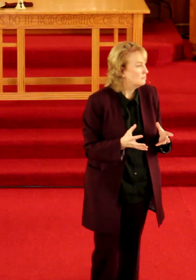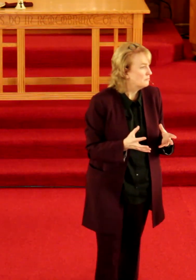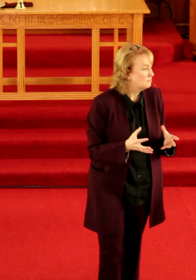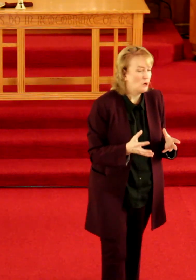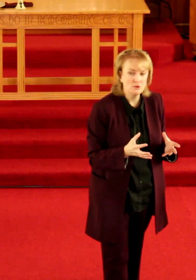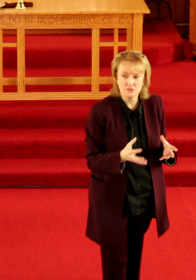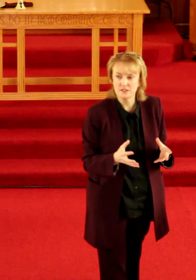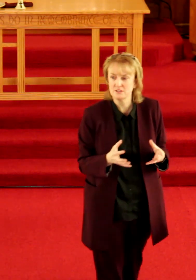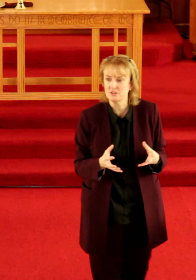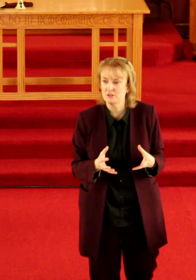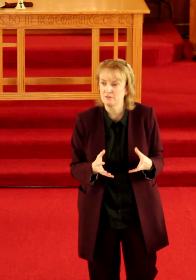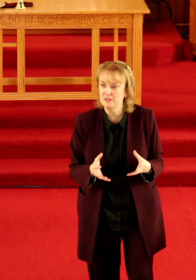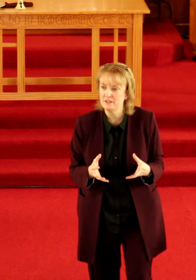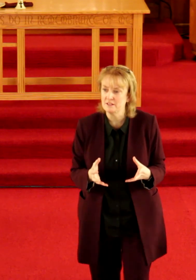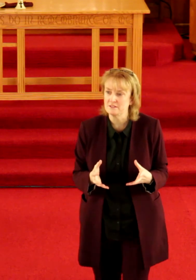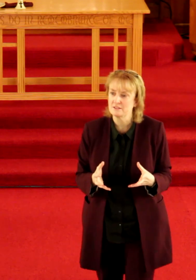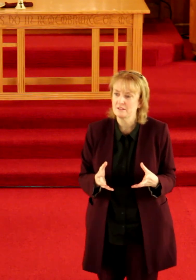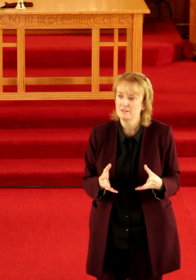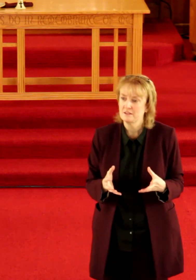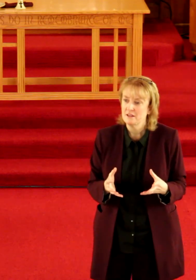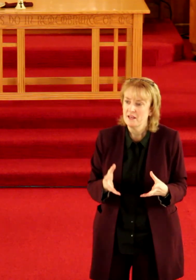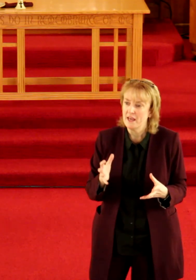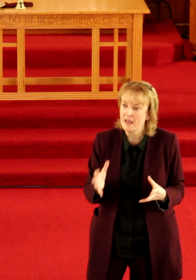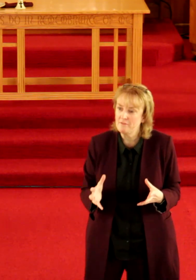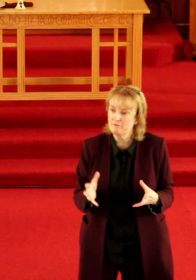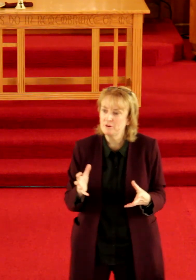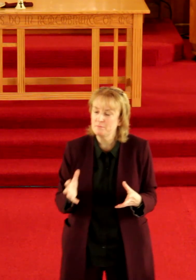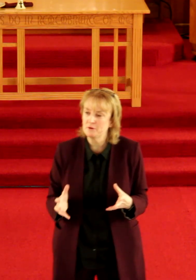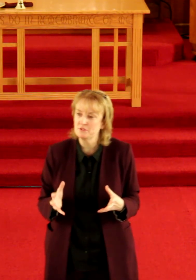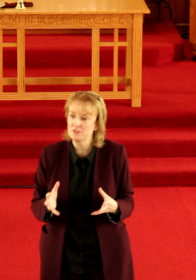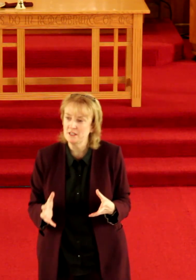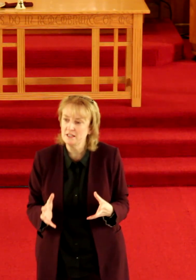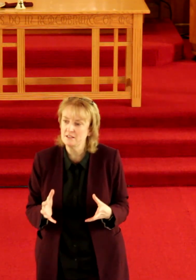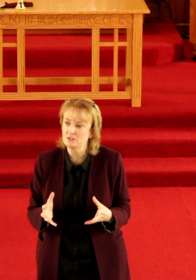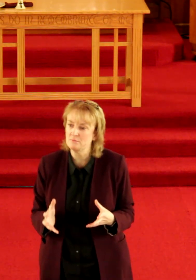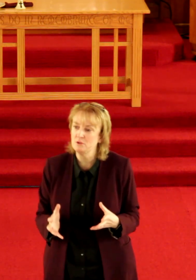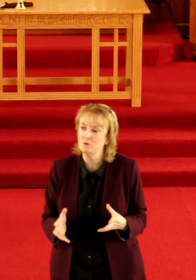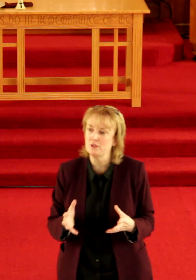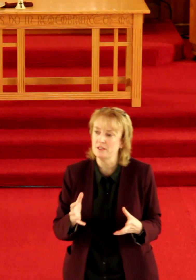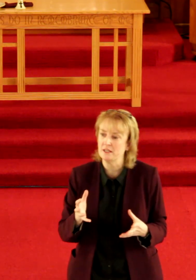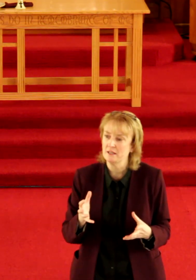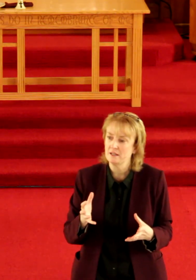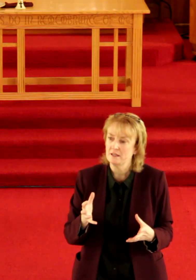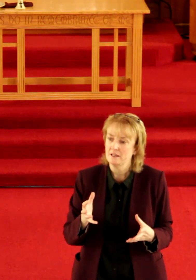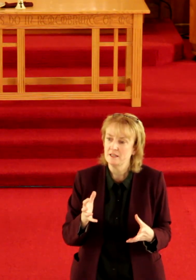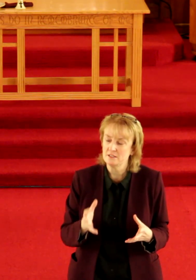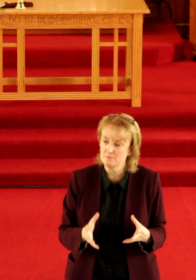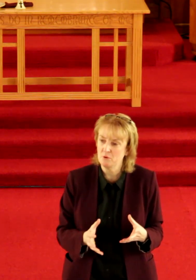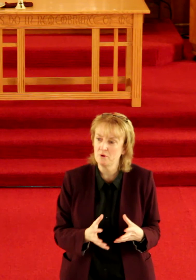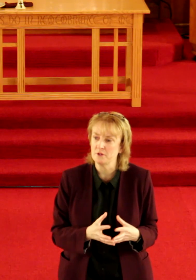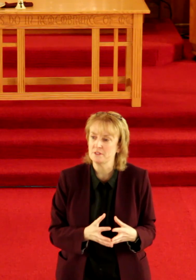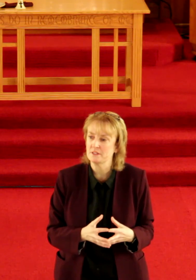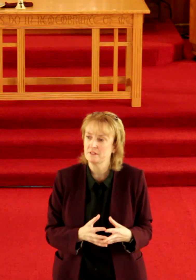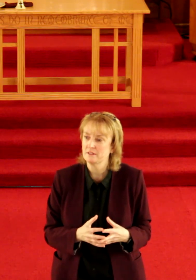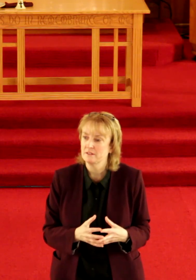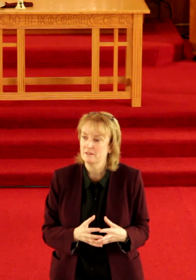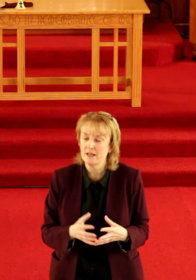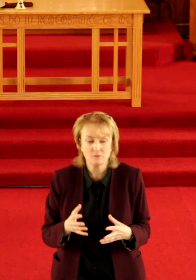Paul says to the Corinthians, every person in this community is important. And